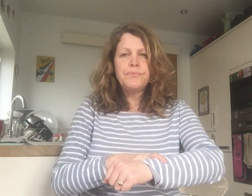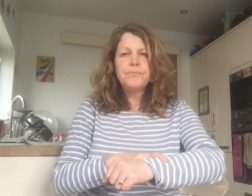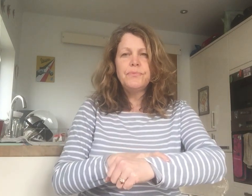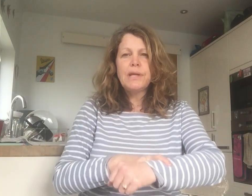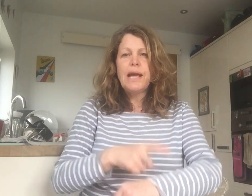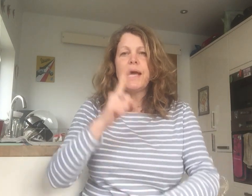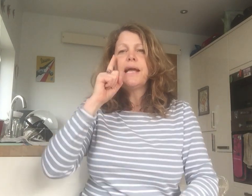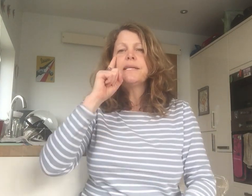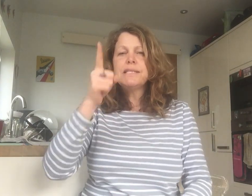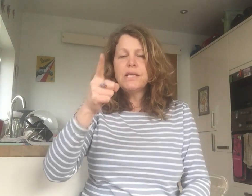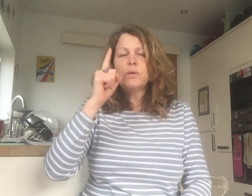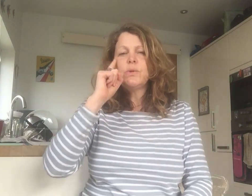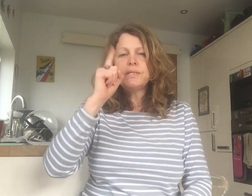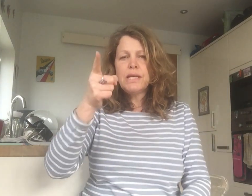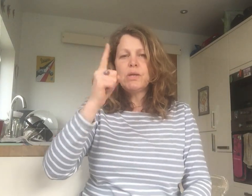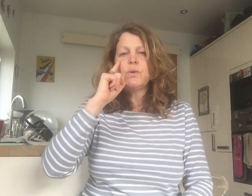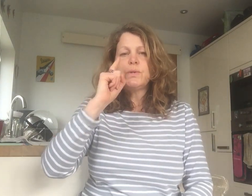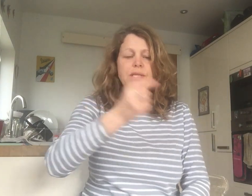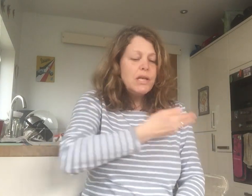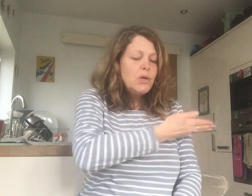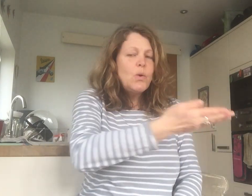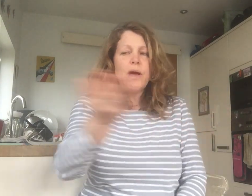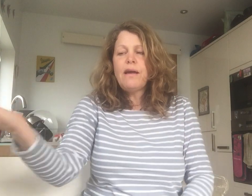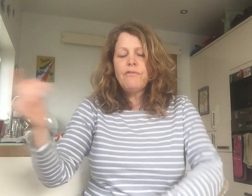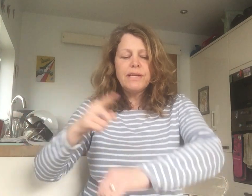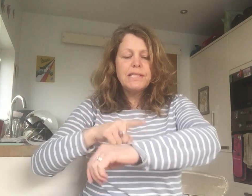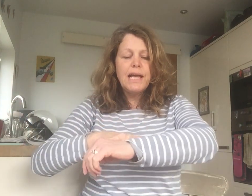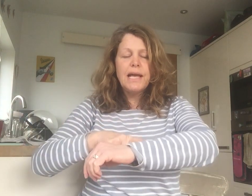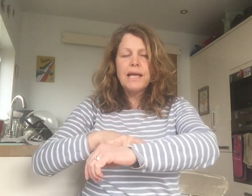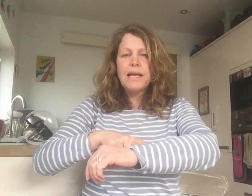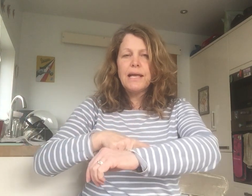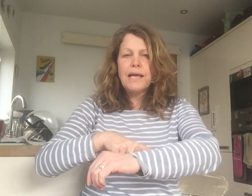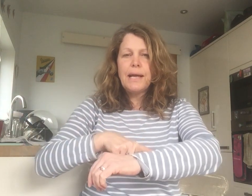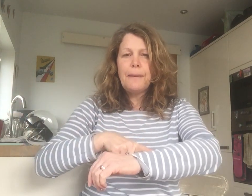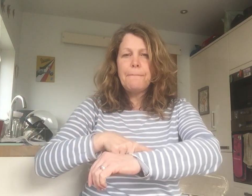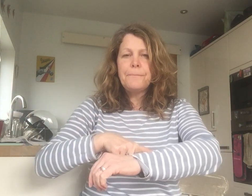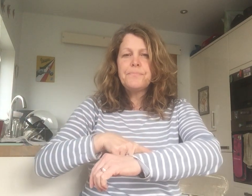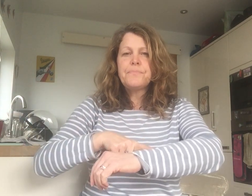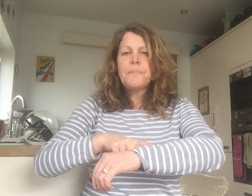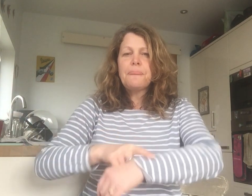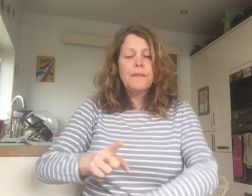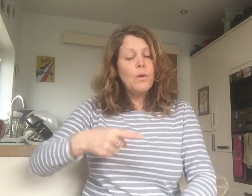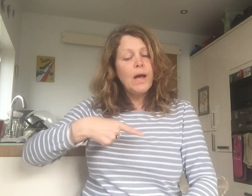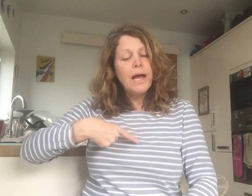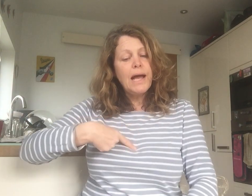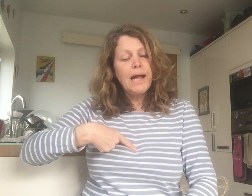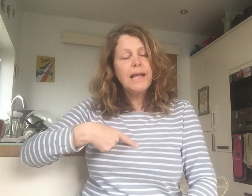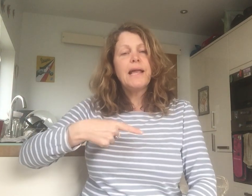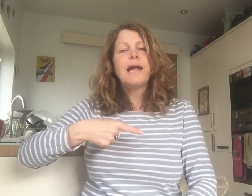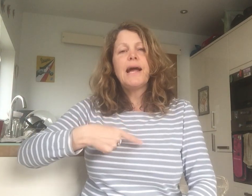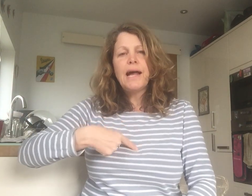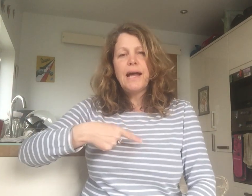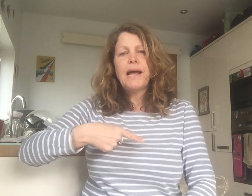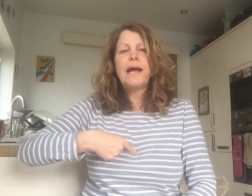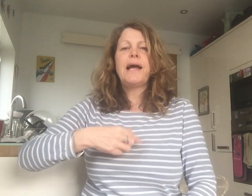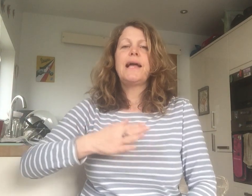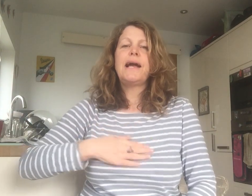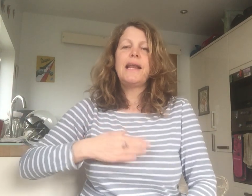Ooh, I see you, see you, see you every time. And in my eyes, I, I, I,